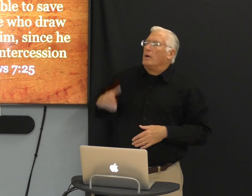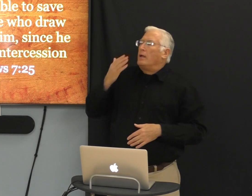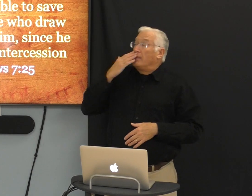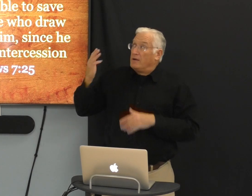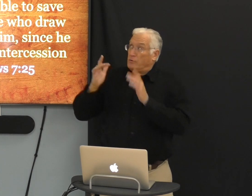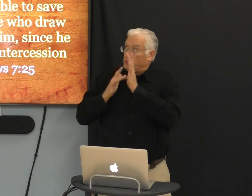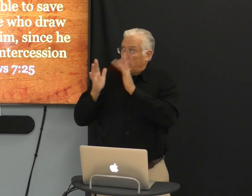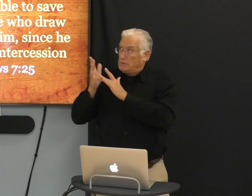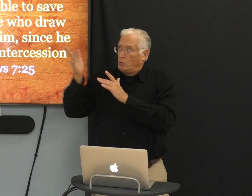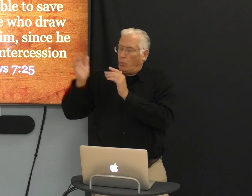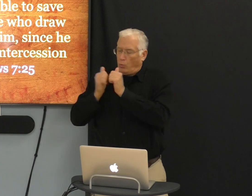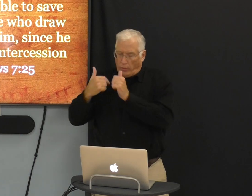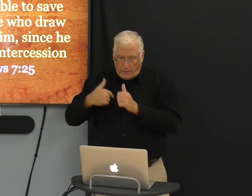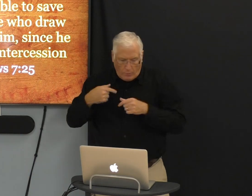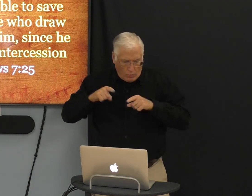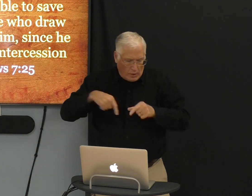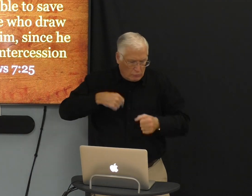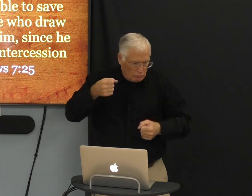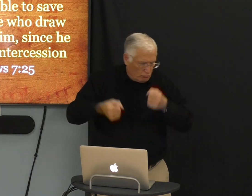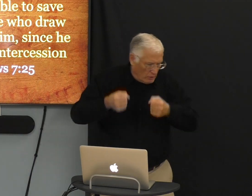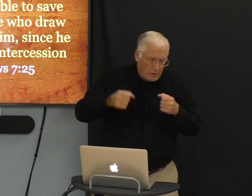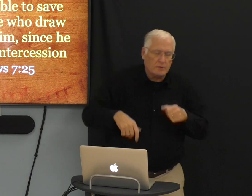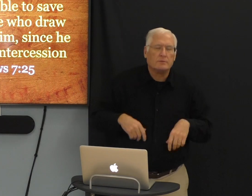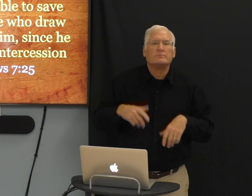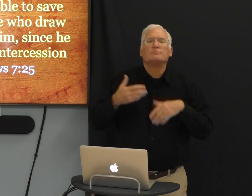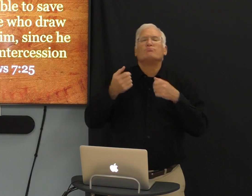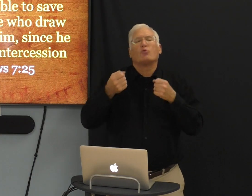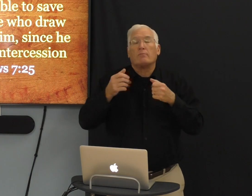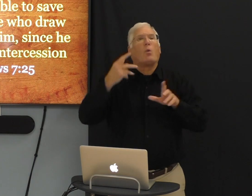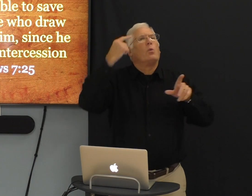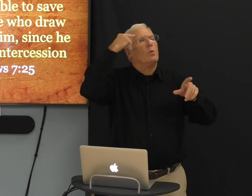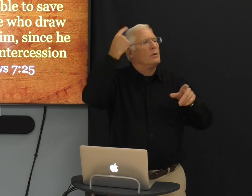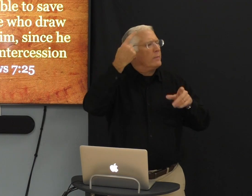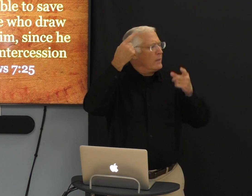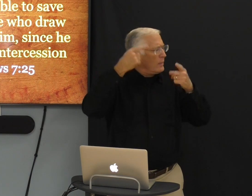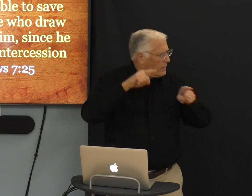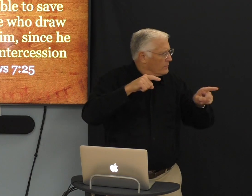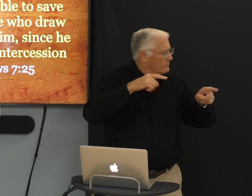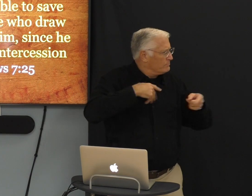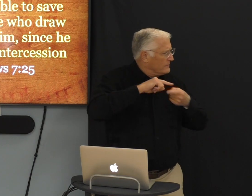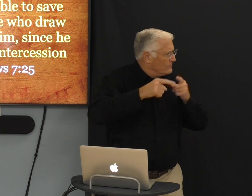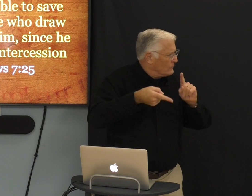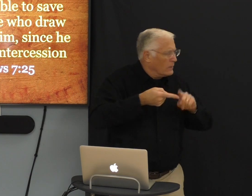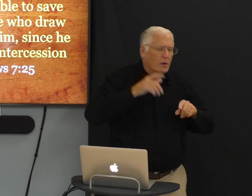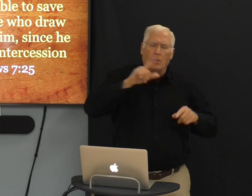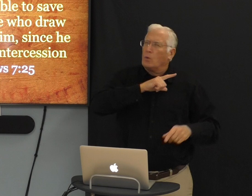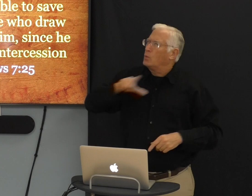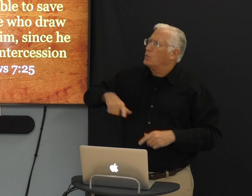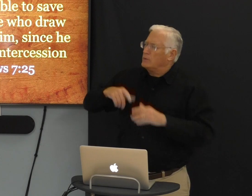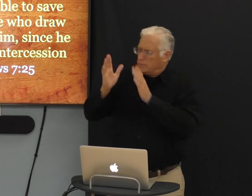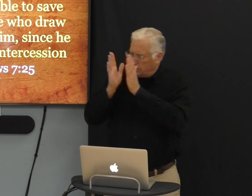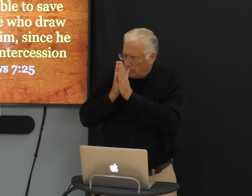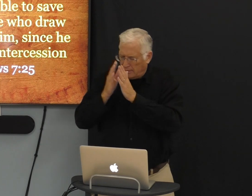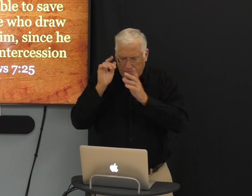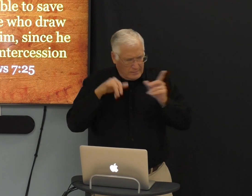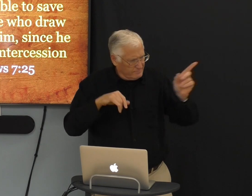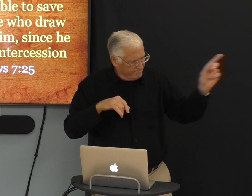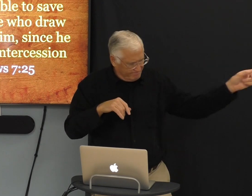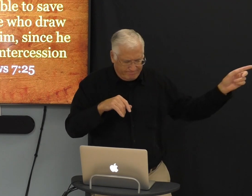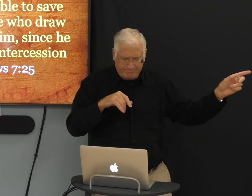You talk to Jesus throughout the day. know, think, you know, maybe you're talking to the Lord. You know, I